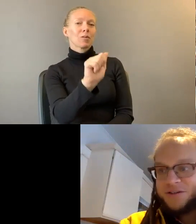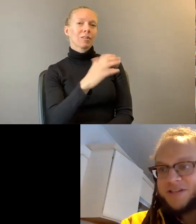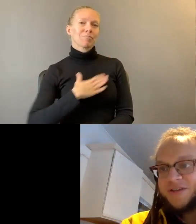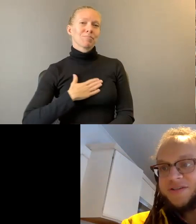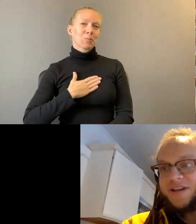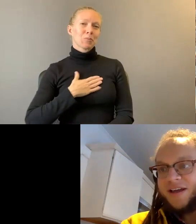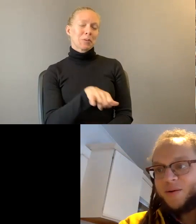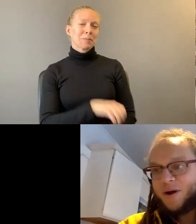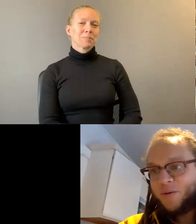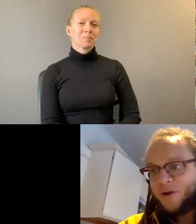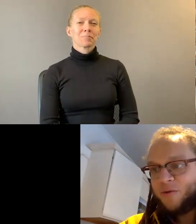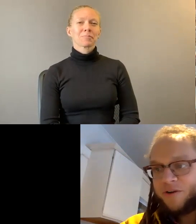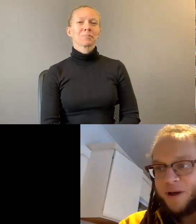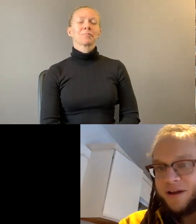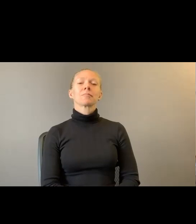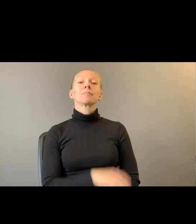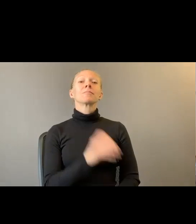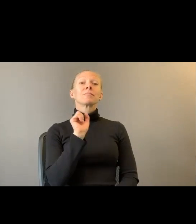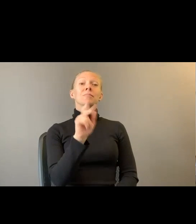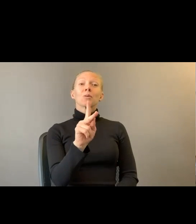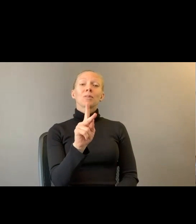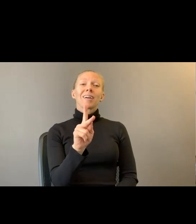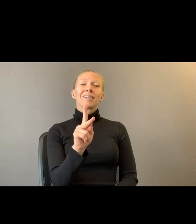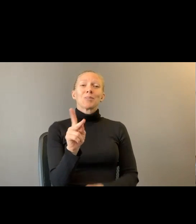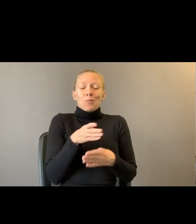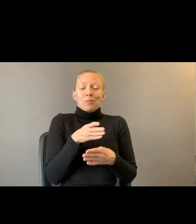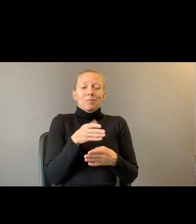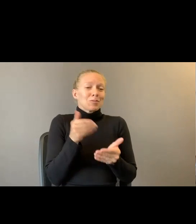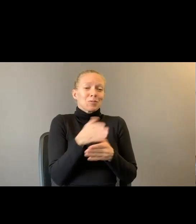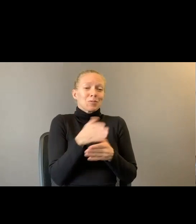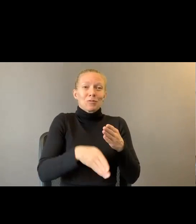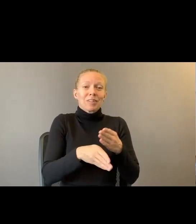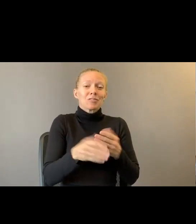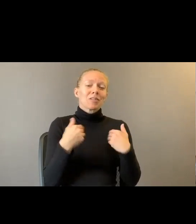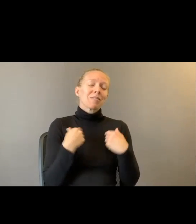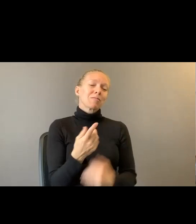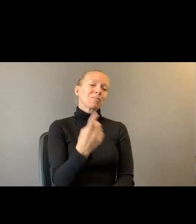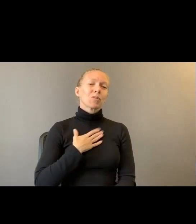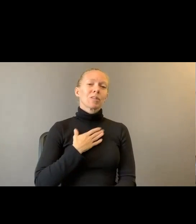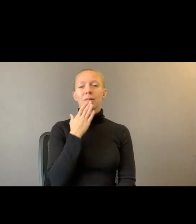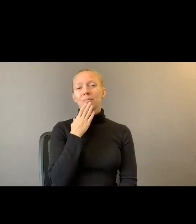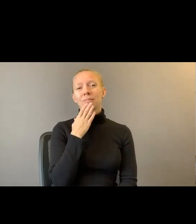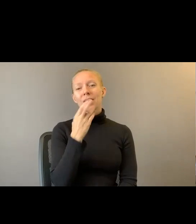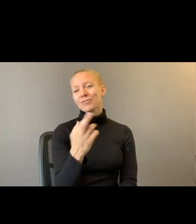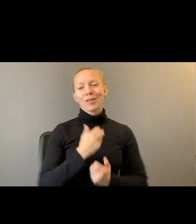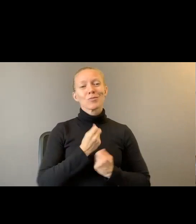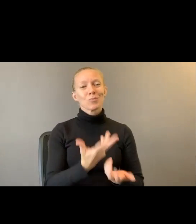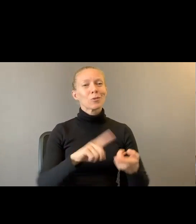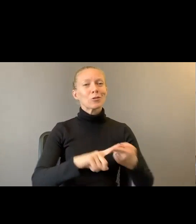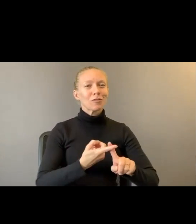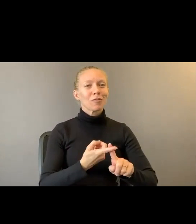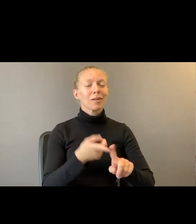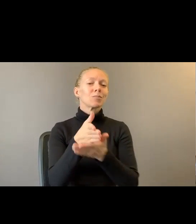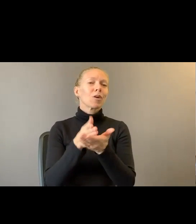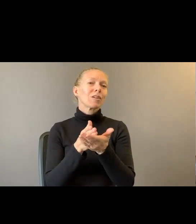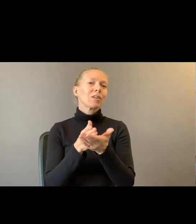To close us out today, we have one of my best poetry friends, part of the group Brooklyn poets